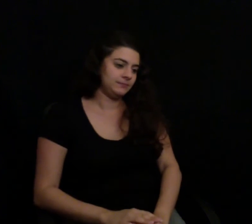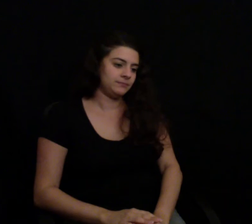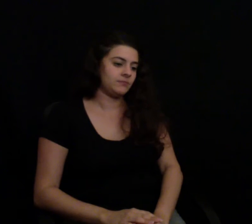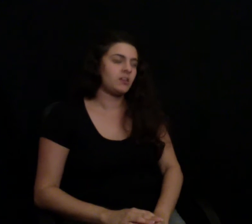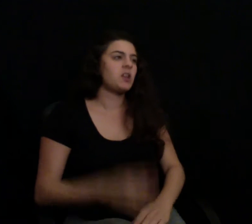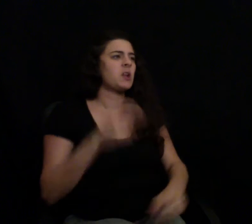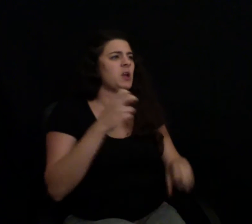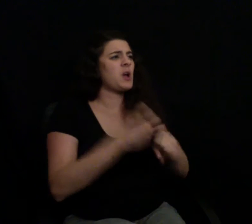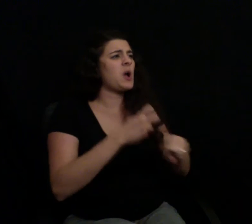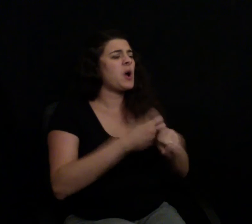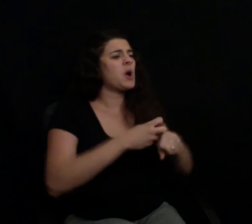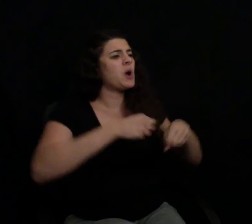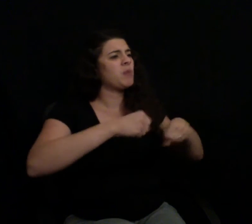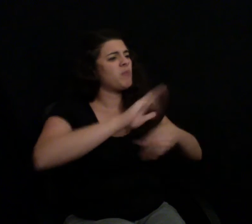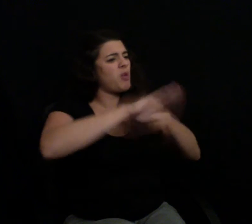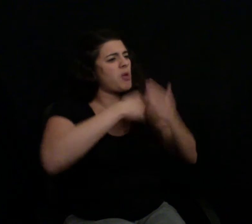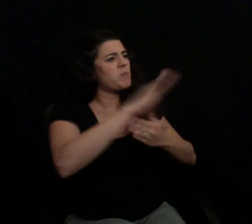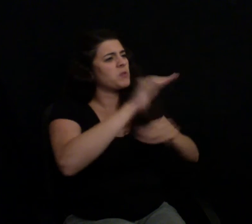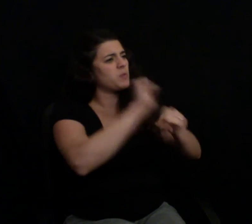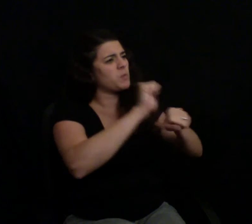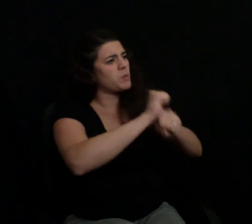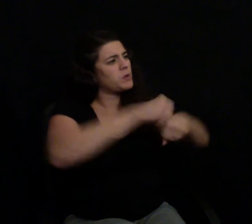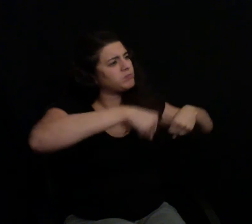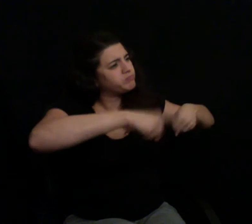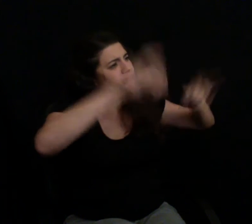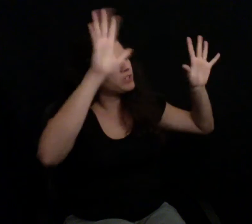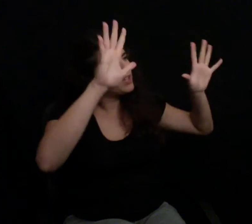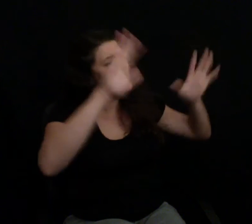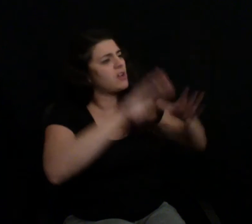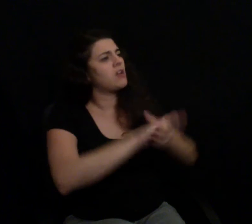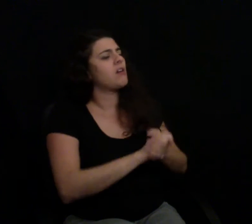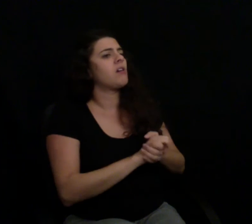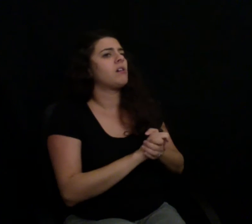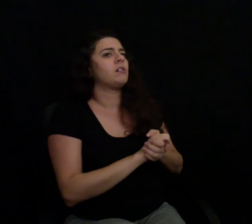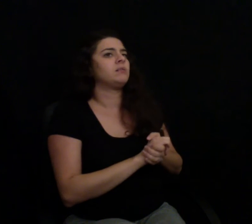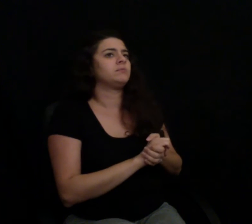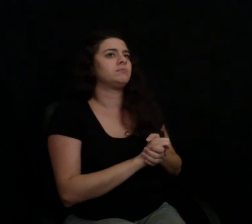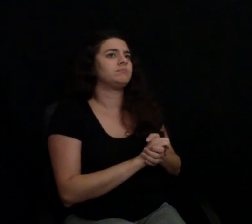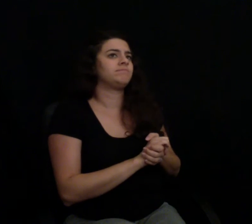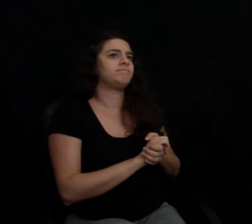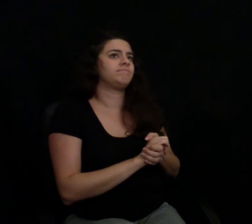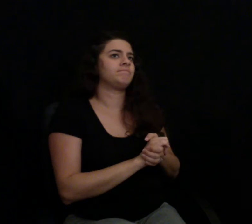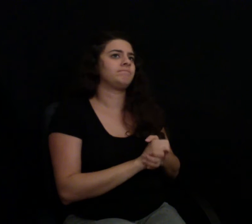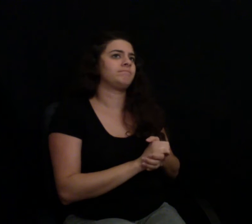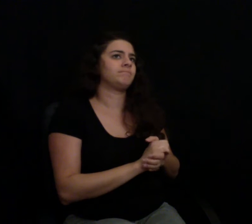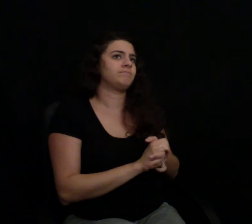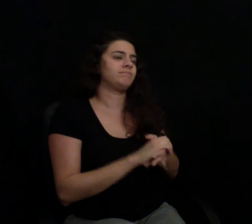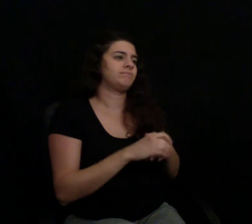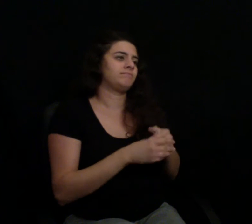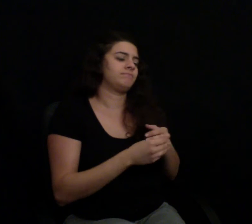farm's 400 or 500 years old, and I just gave it away. You know, it's